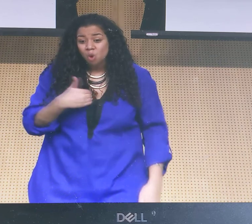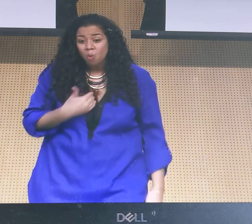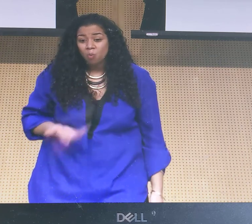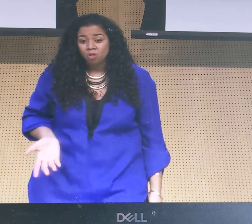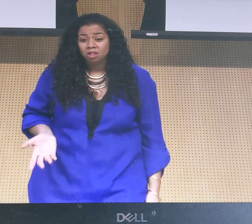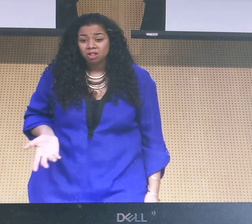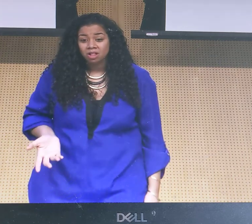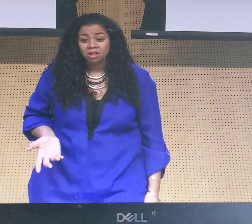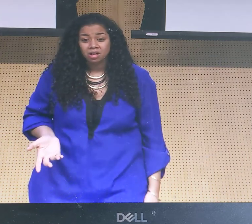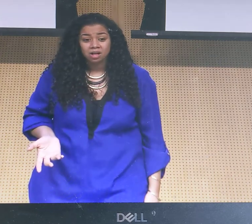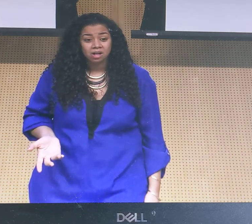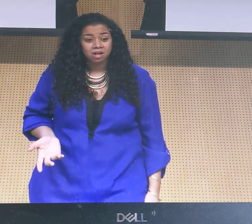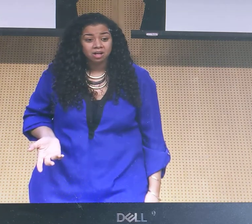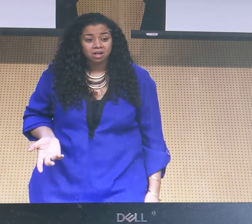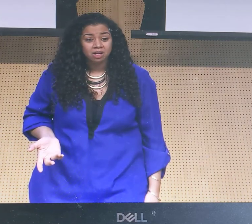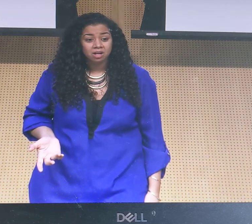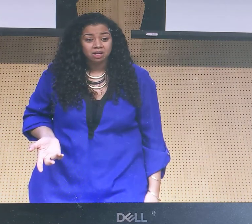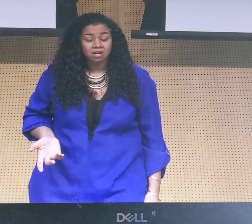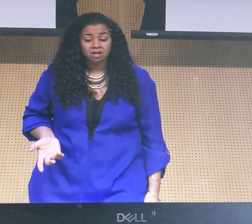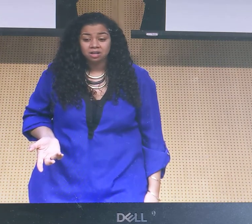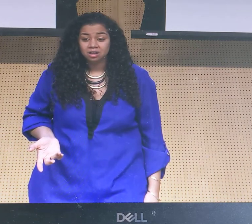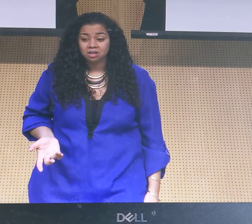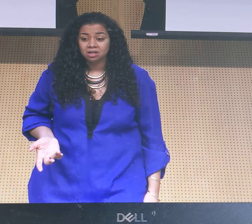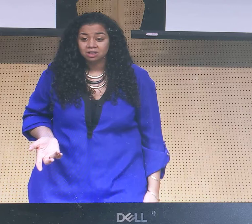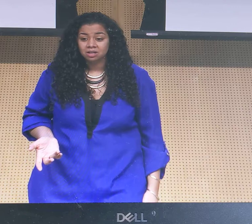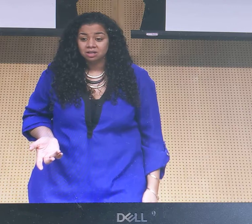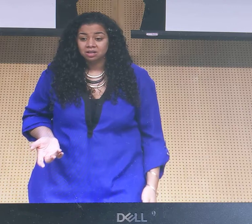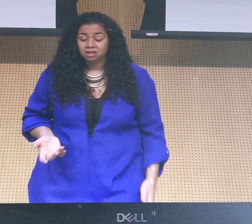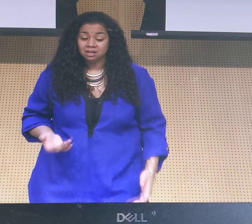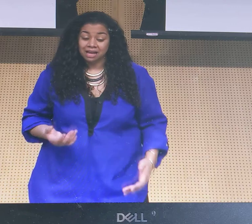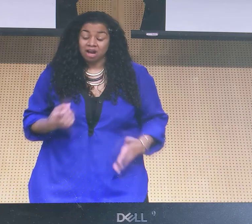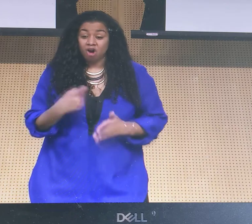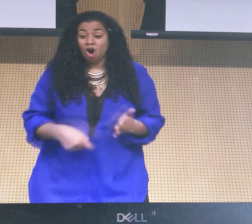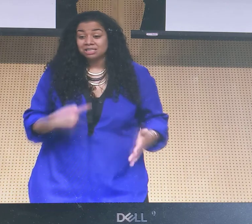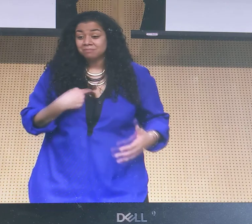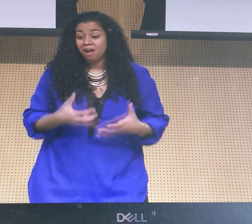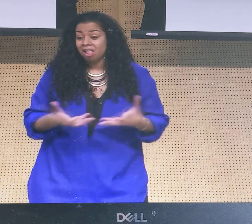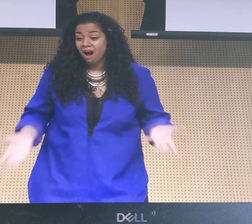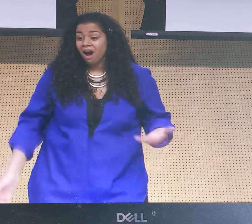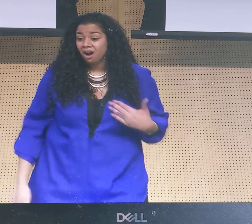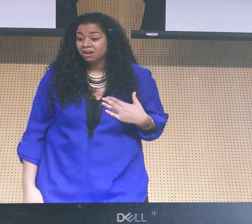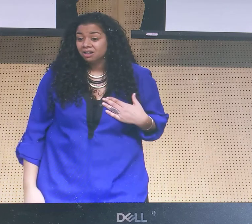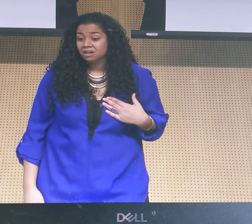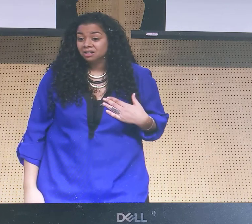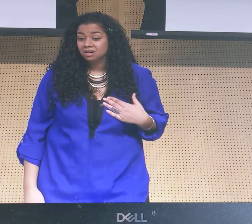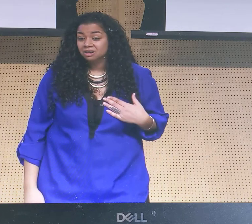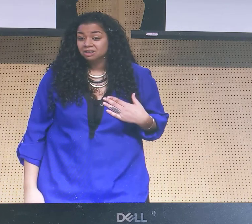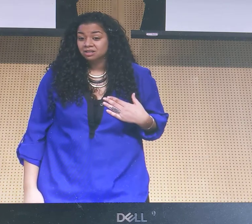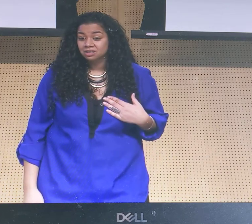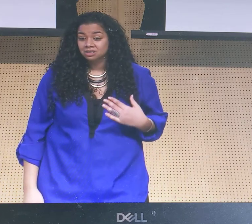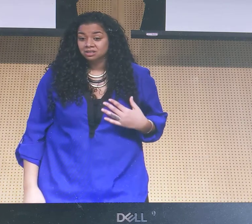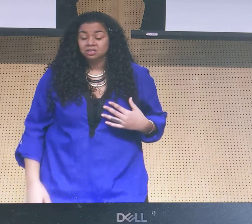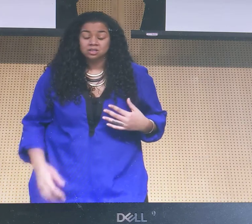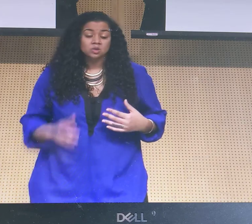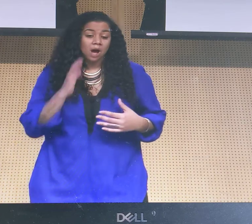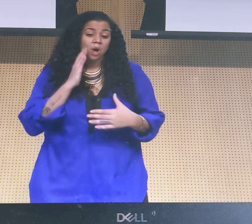we see that it really costs our time. costs our soul. It has cost me quite a lot.